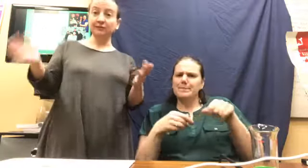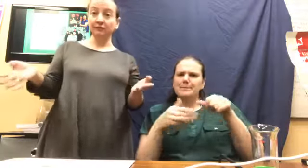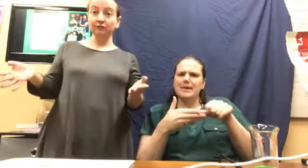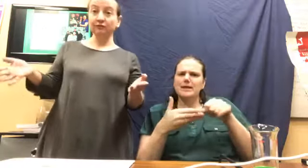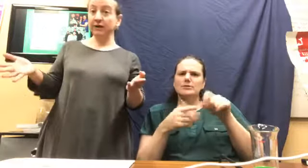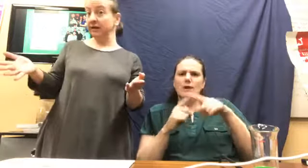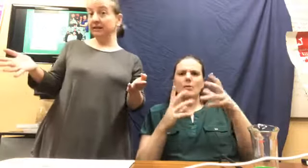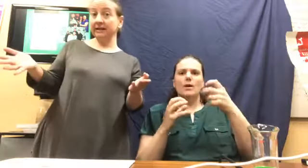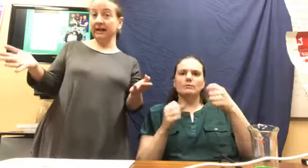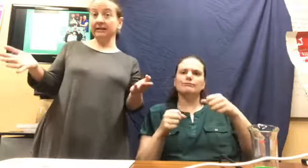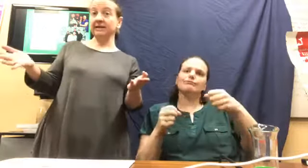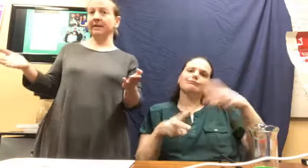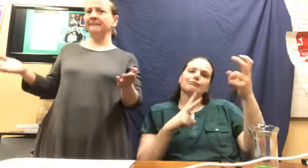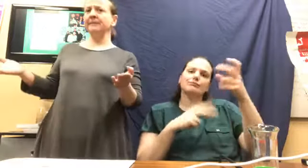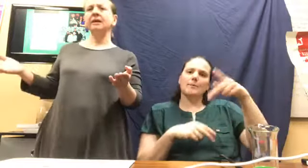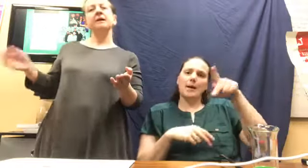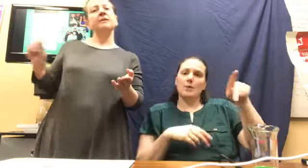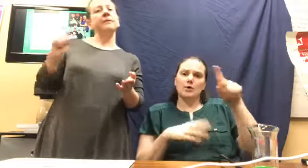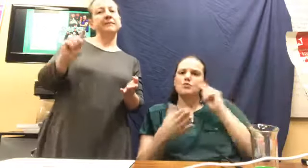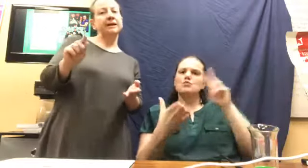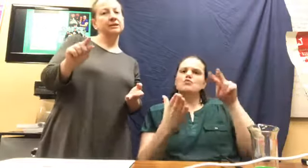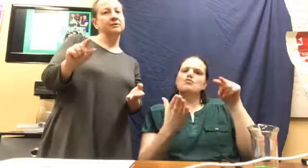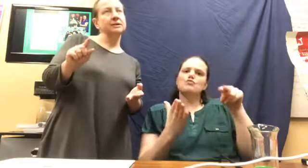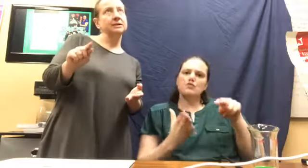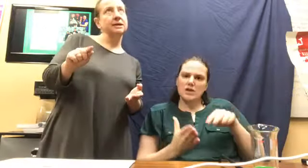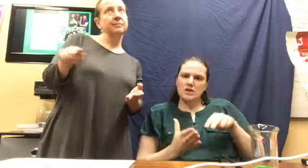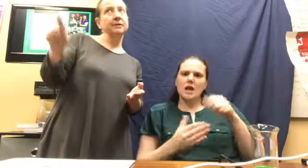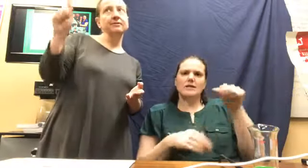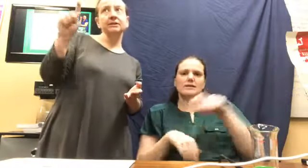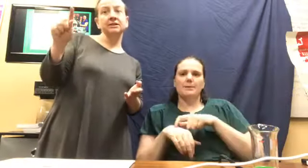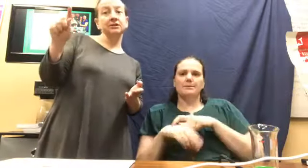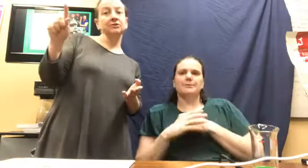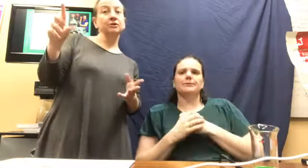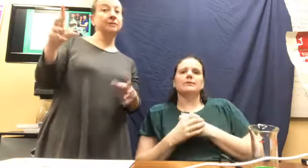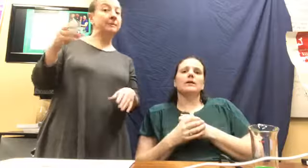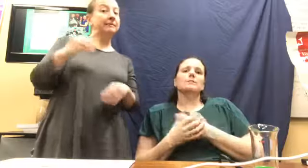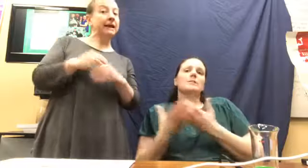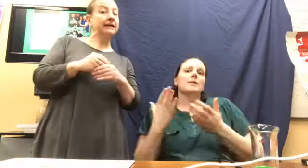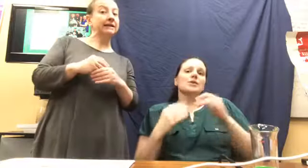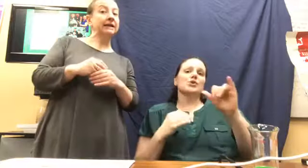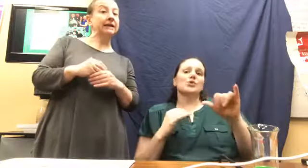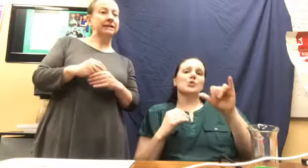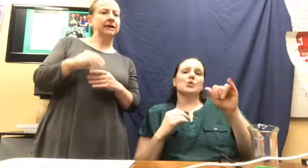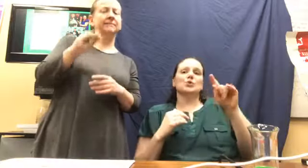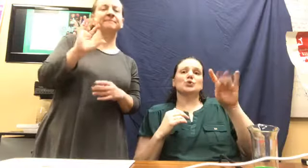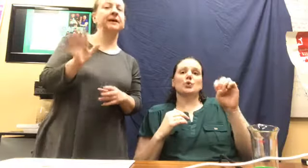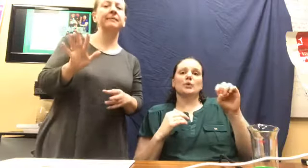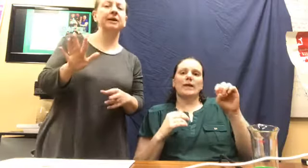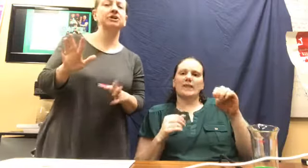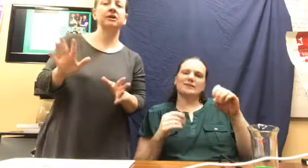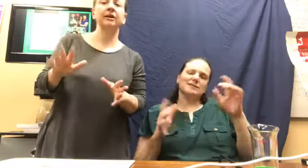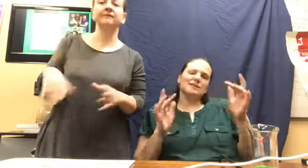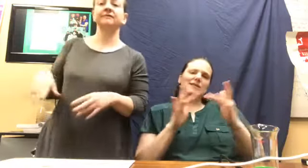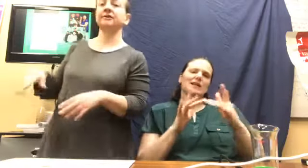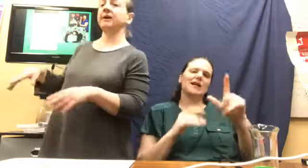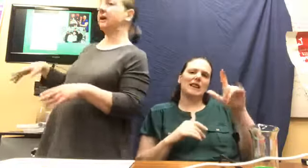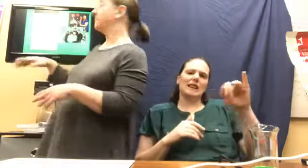you can read it at any time. What I might do is upload this to YouTube and maybe I can link it there. I'm not sure I'll have to figure that out.